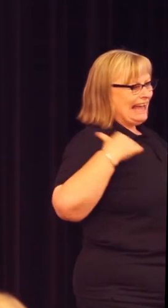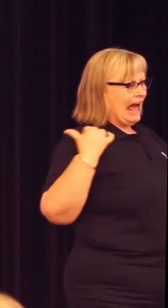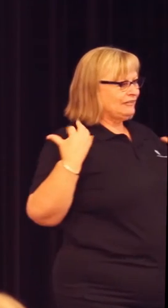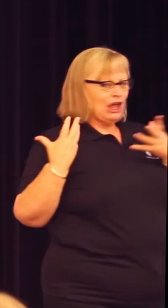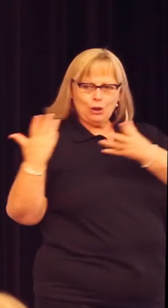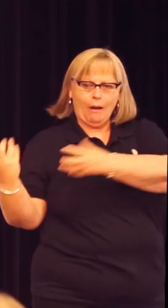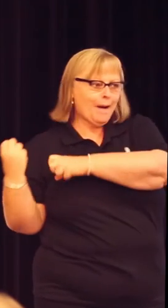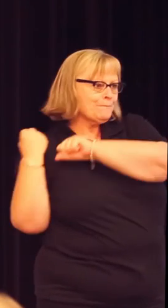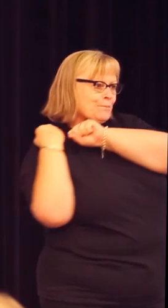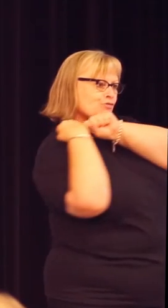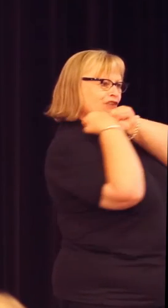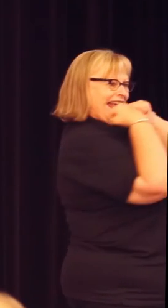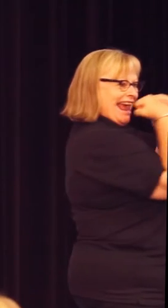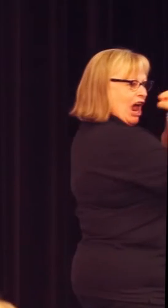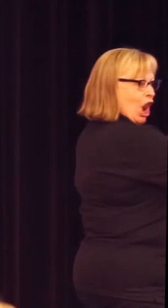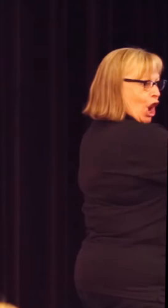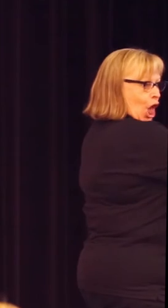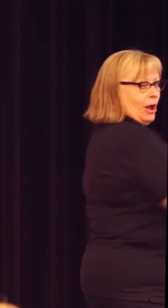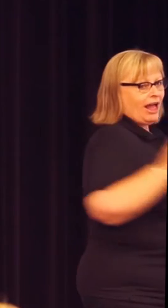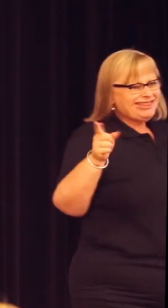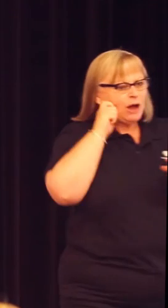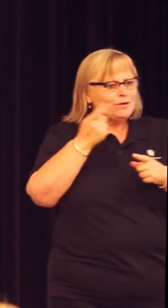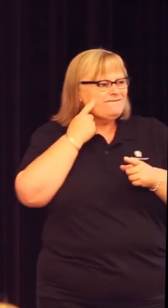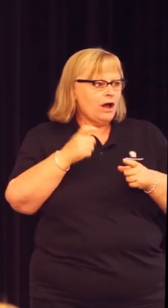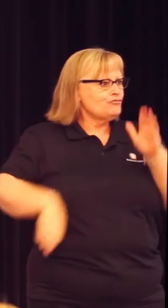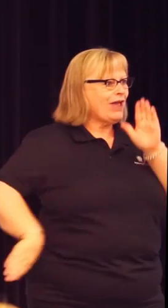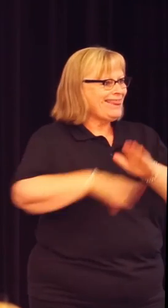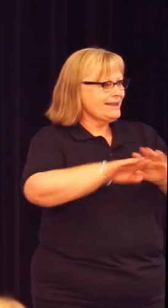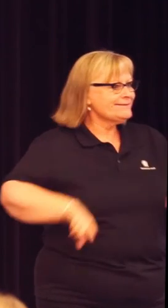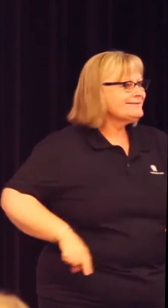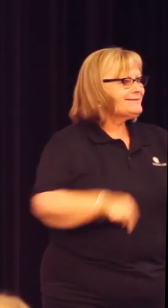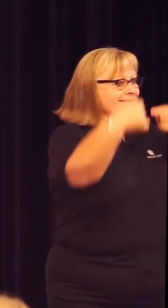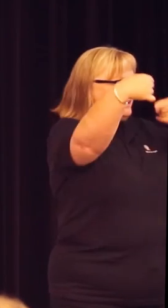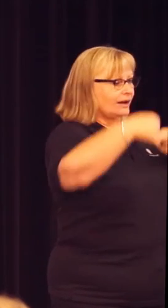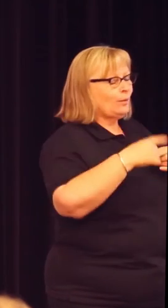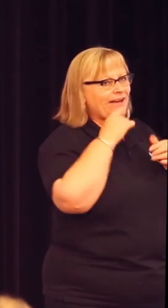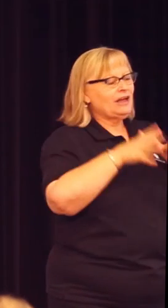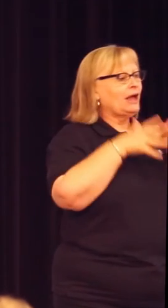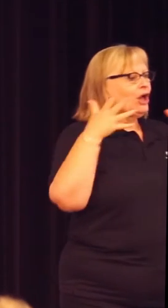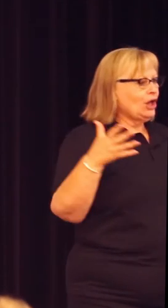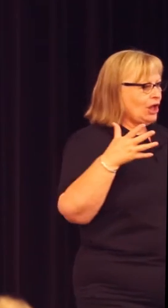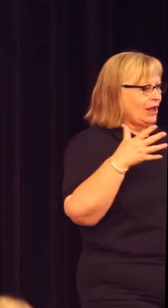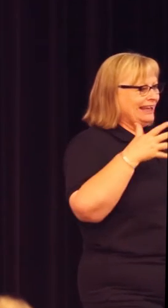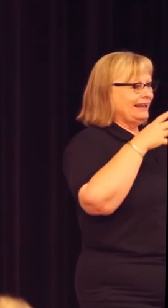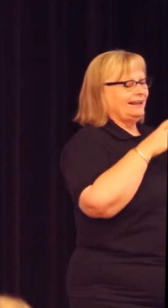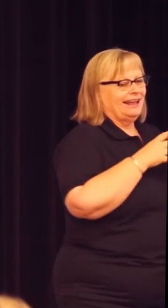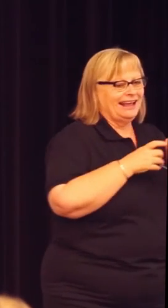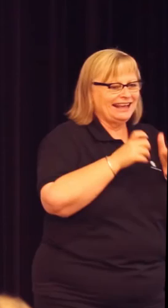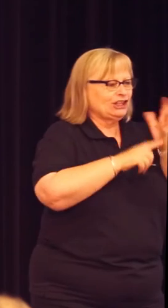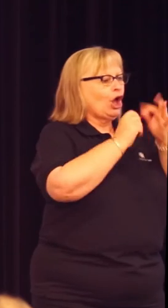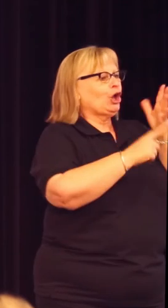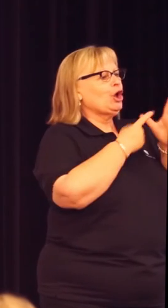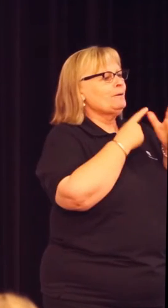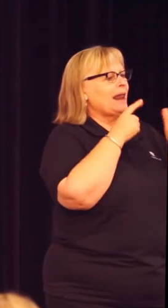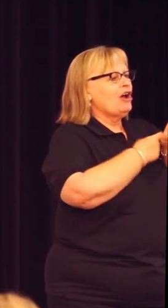with something that many of them would find profoundly challenging. I think we are the biggest example of a Kubler-Ross grief spectrum.